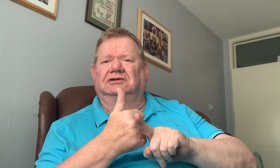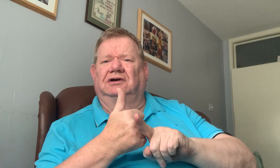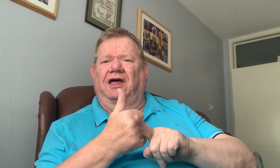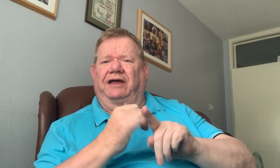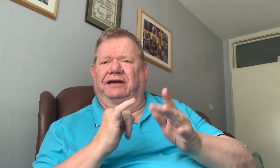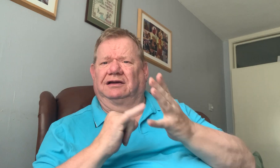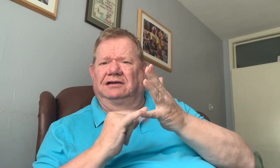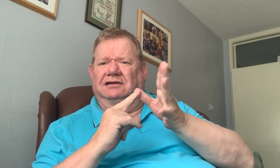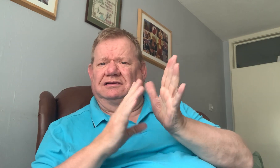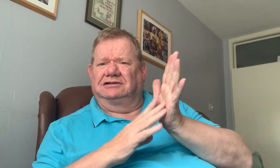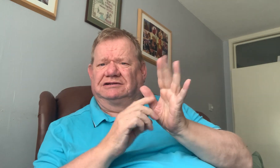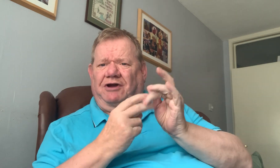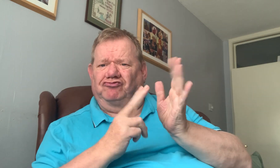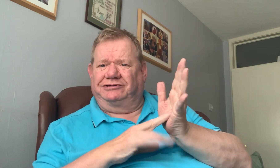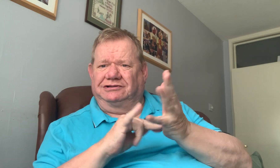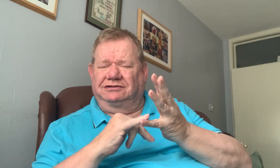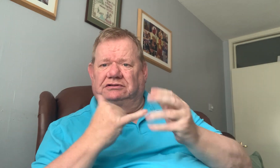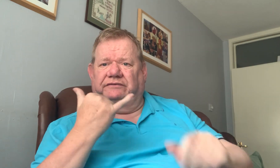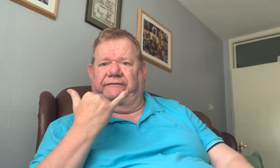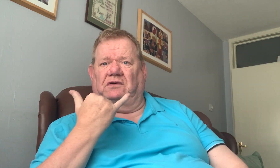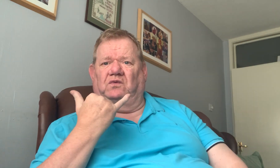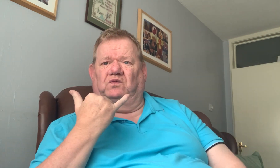like, on the phone,